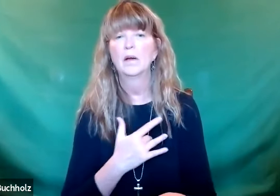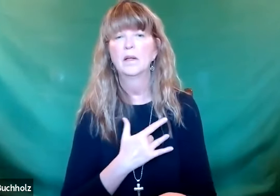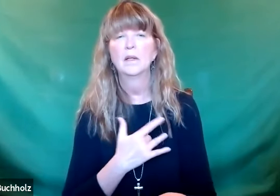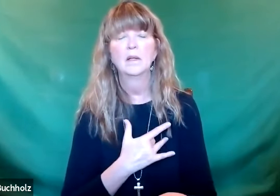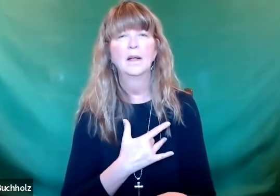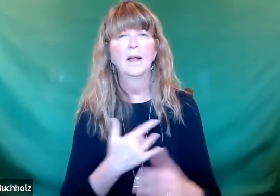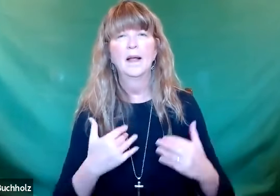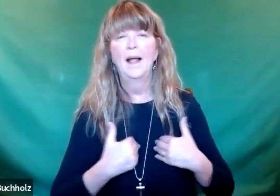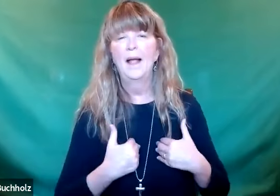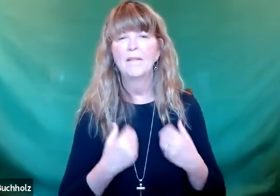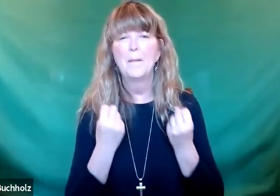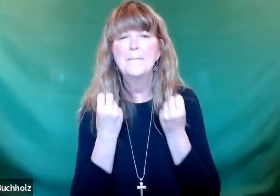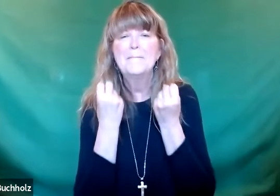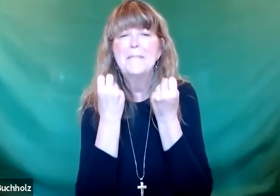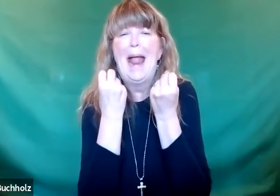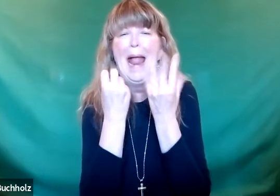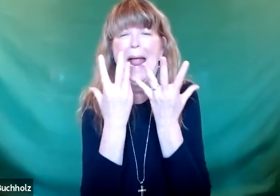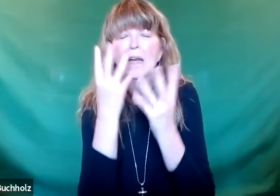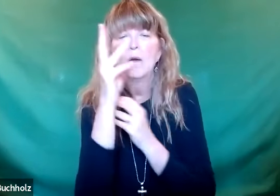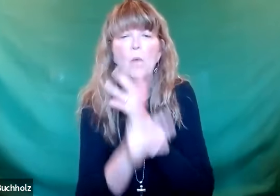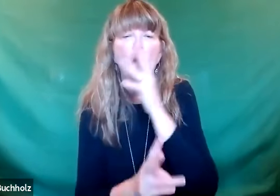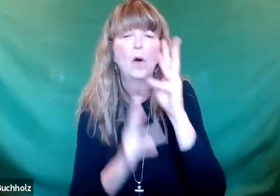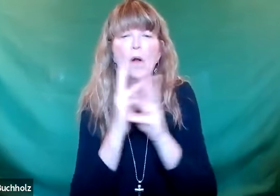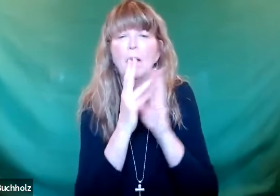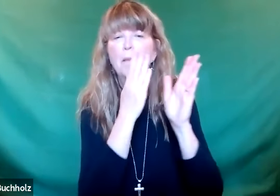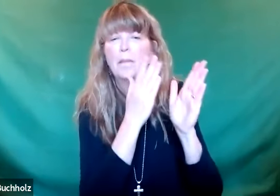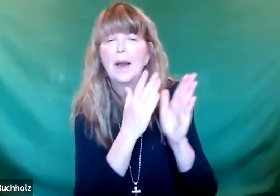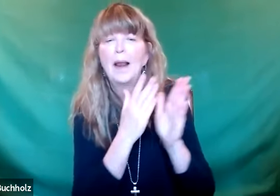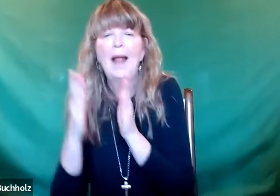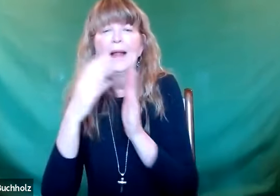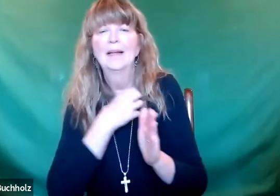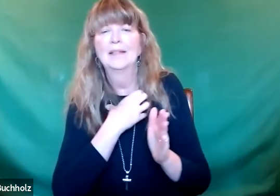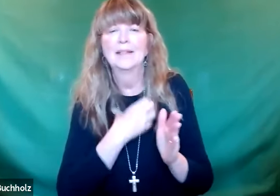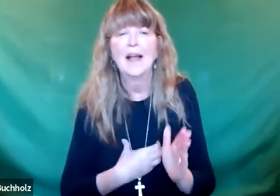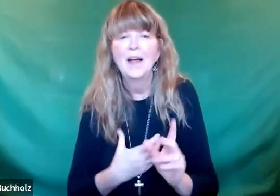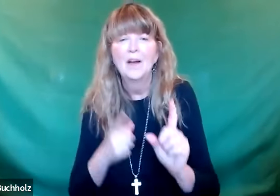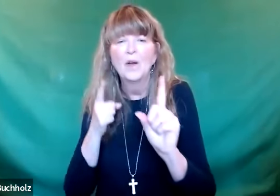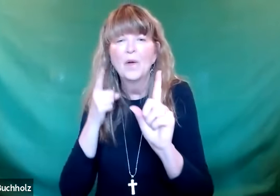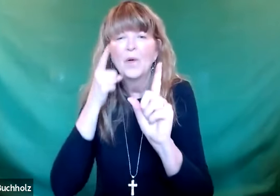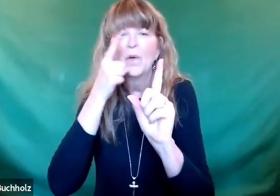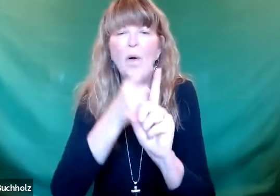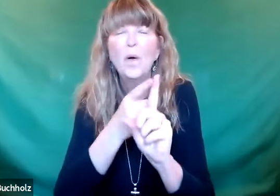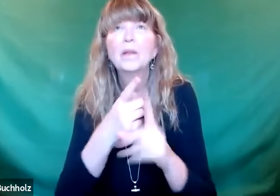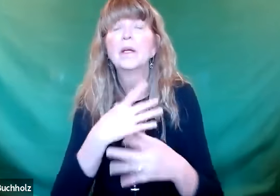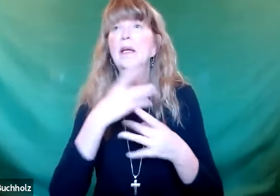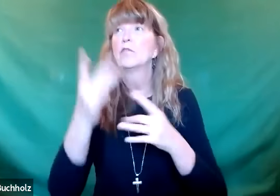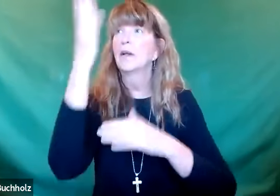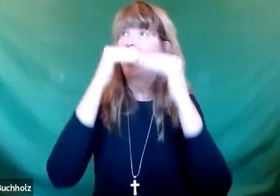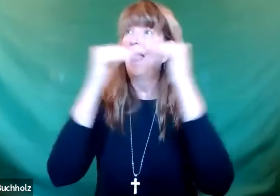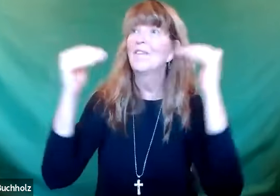The example of the thorny path meant that it's a heart that just has so many worldly plans and desires and goals